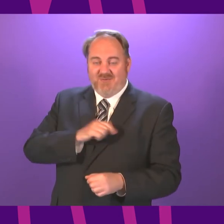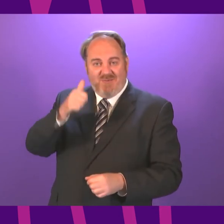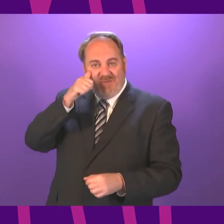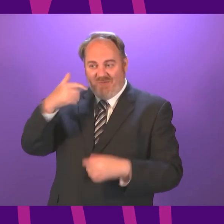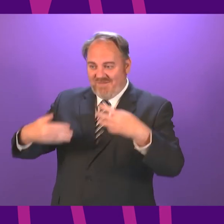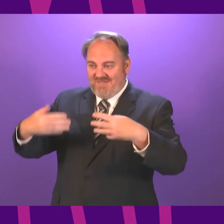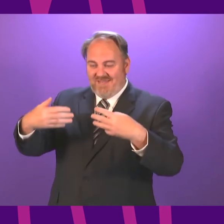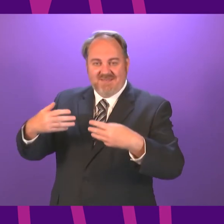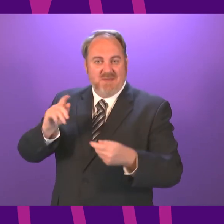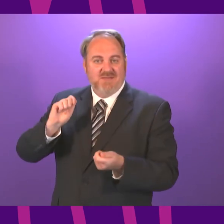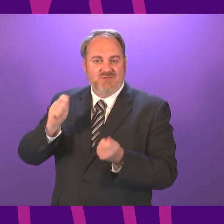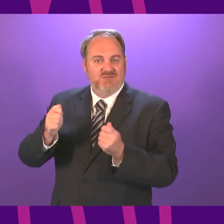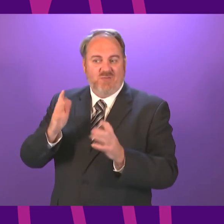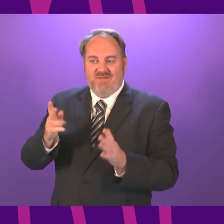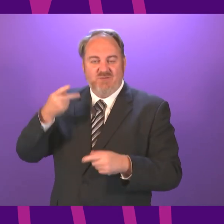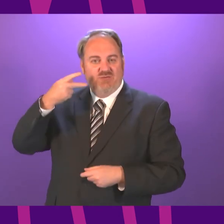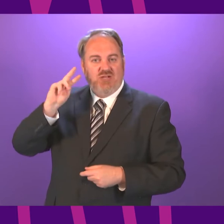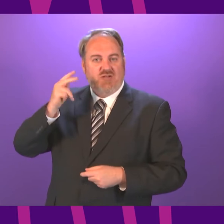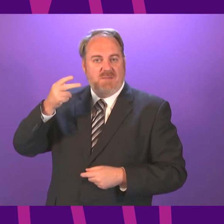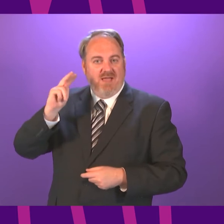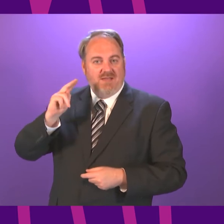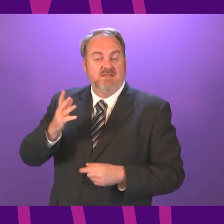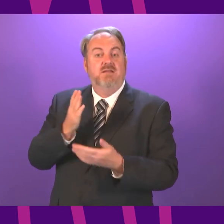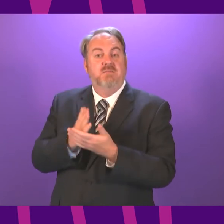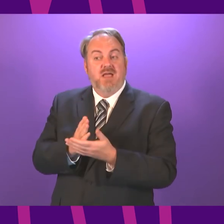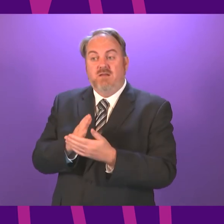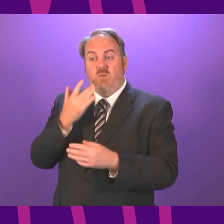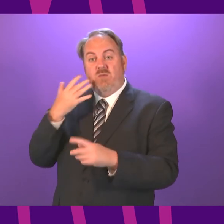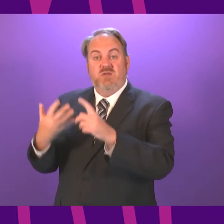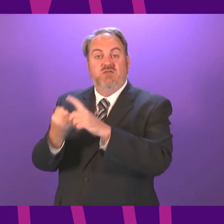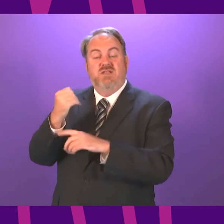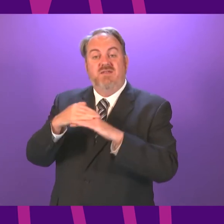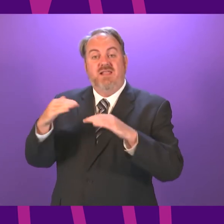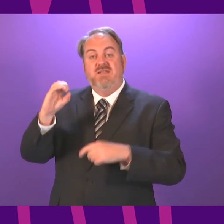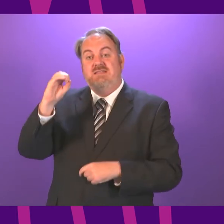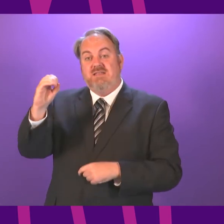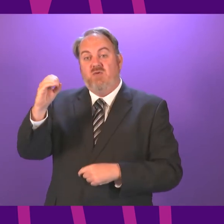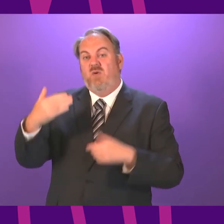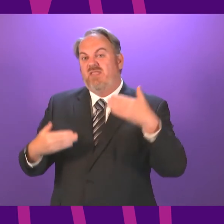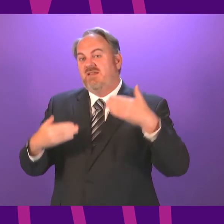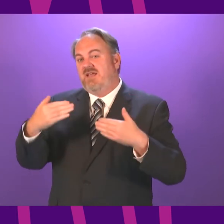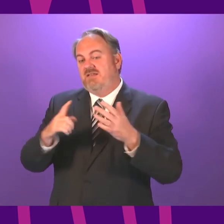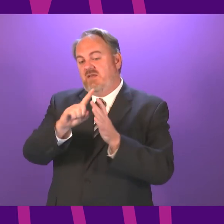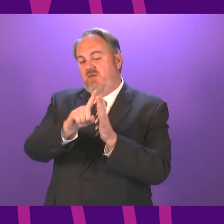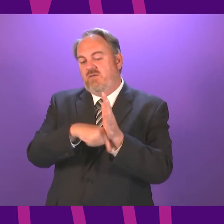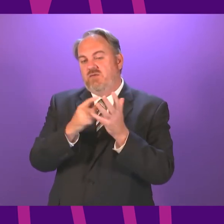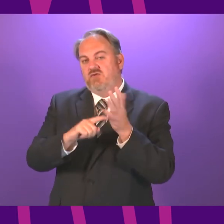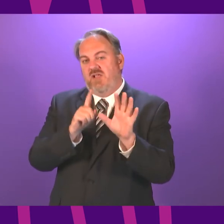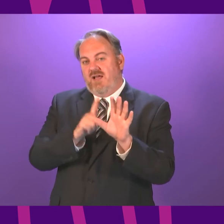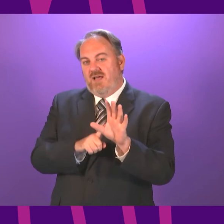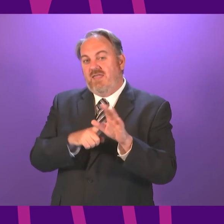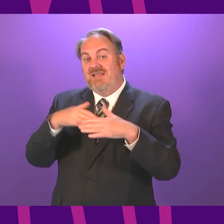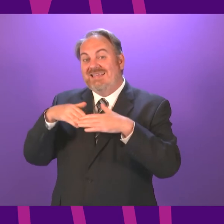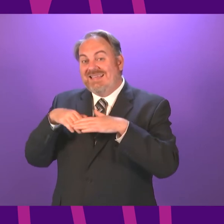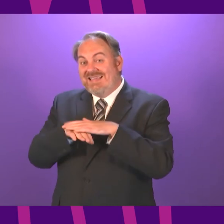we hope will be the case that as we go to level zero, we hope on the 19th of July, the indoor physical,